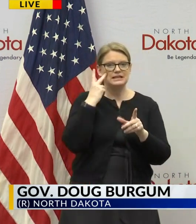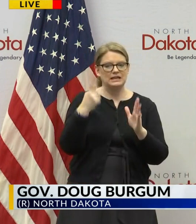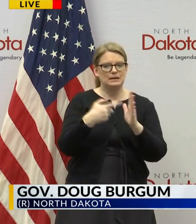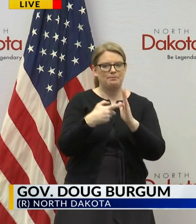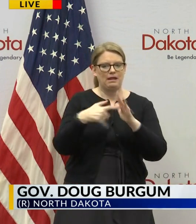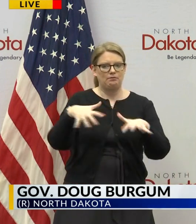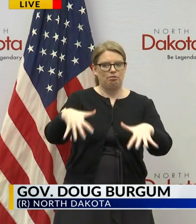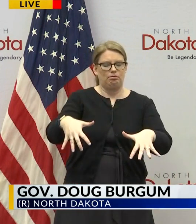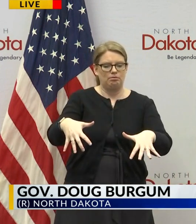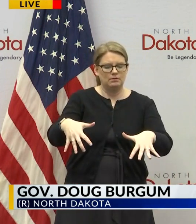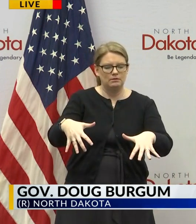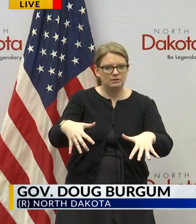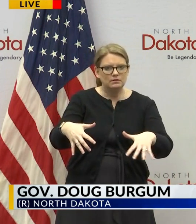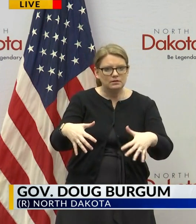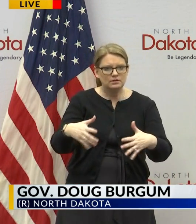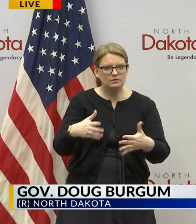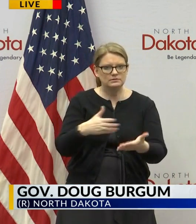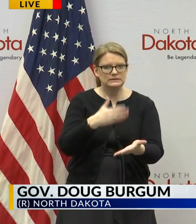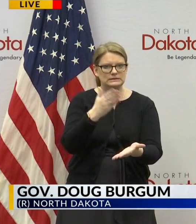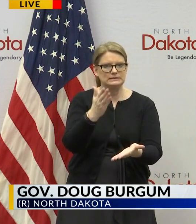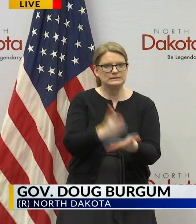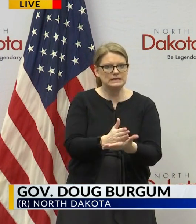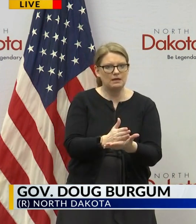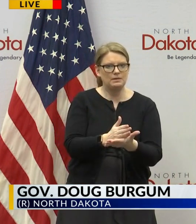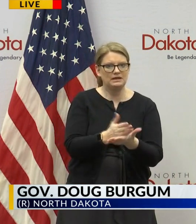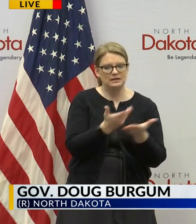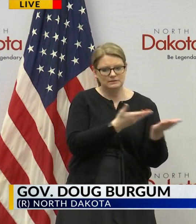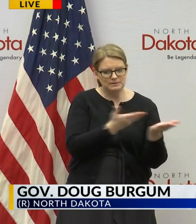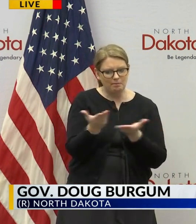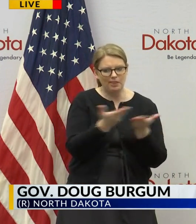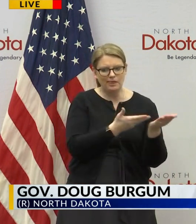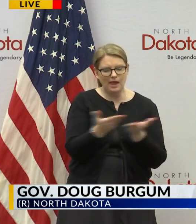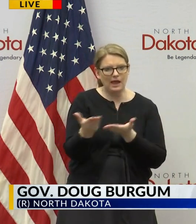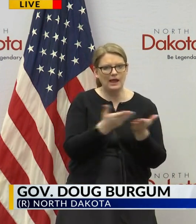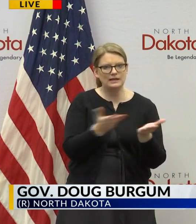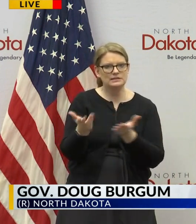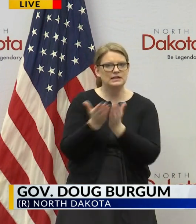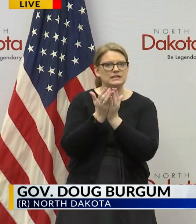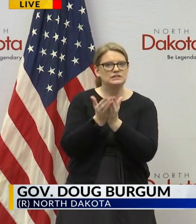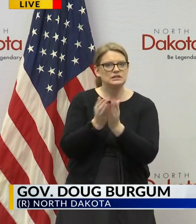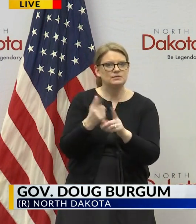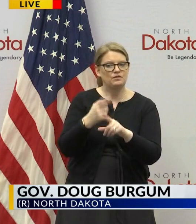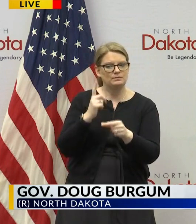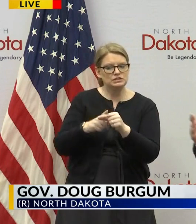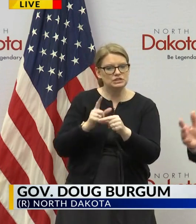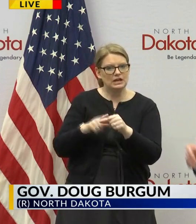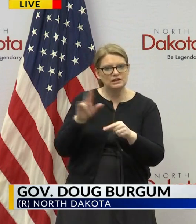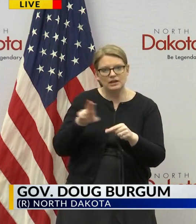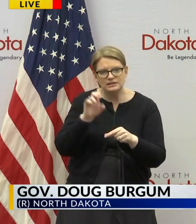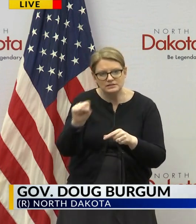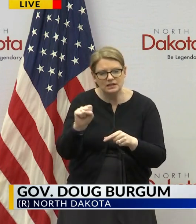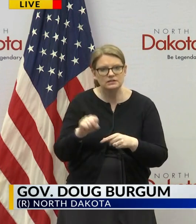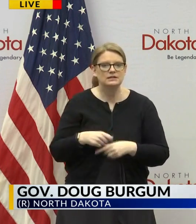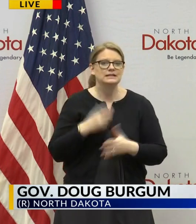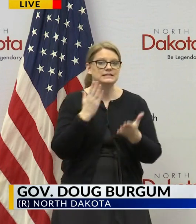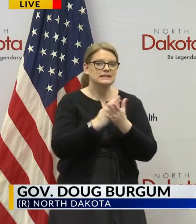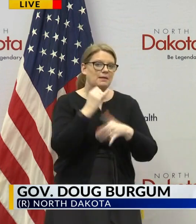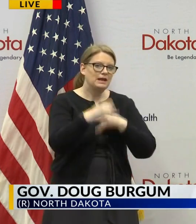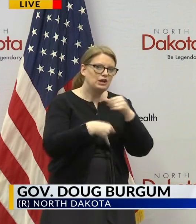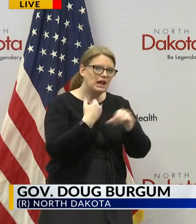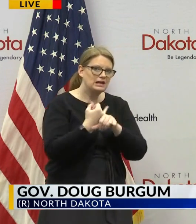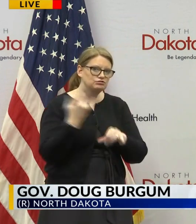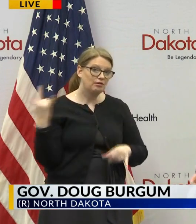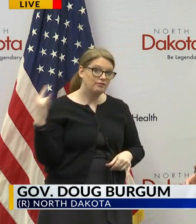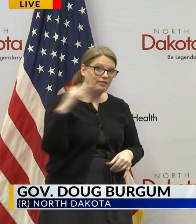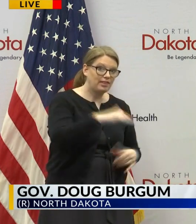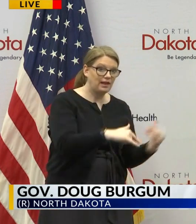start stopping the supply chains with all the ships coming from China to the US when you stop international flights